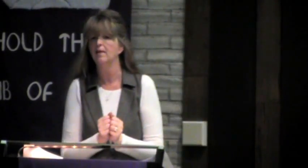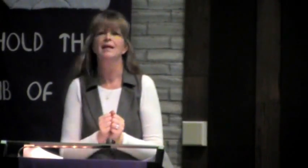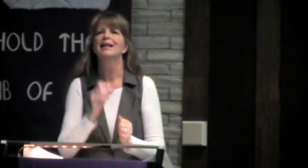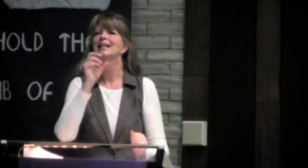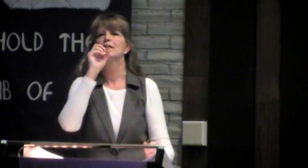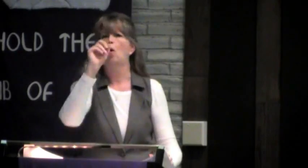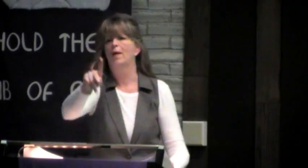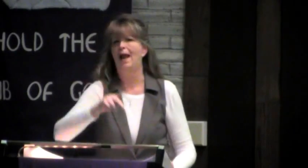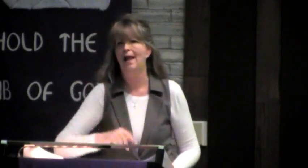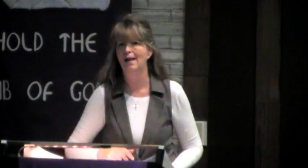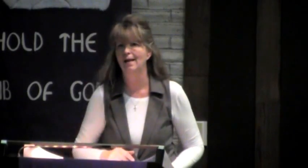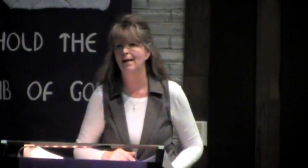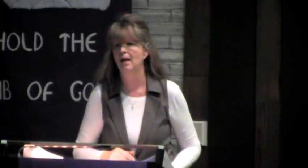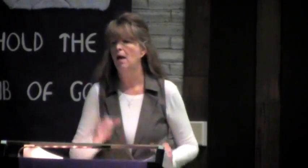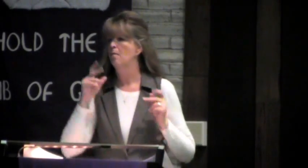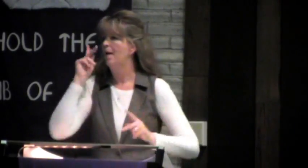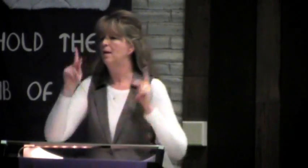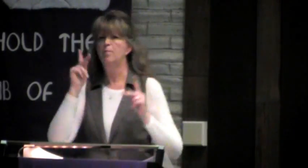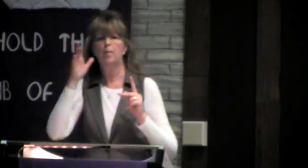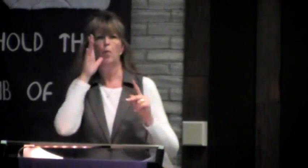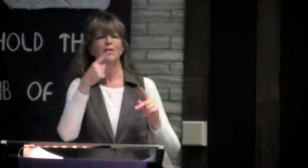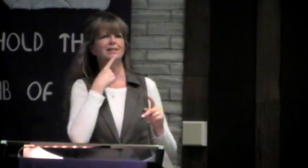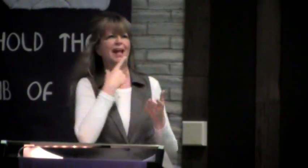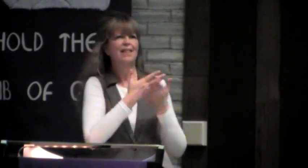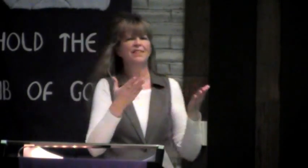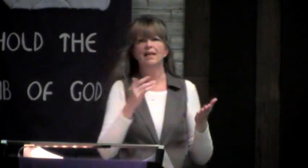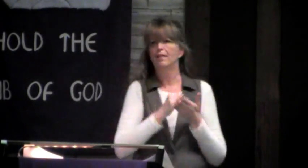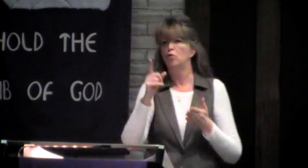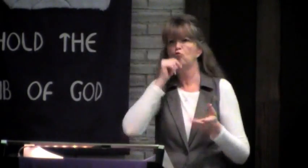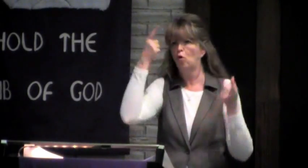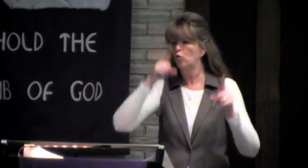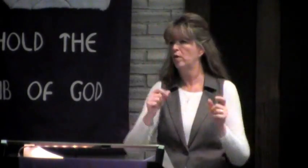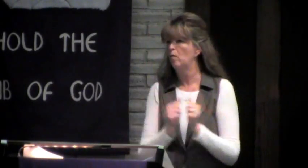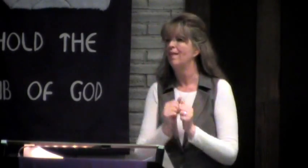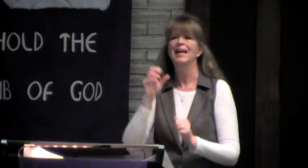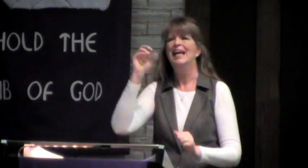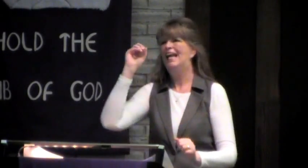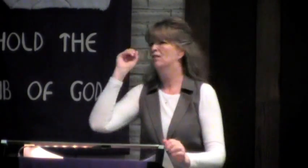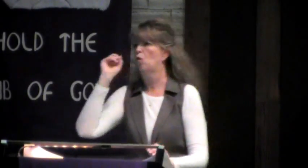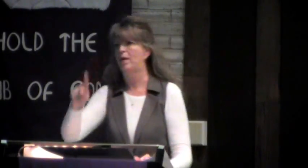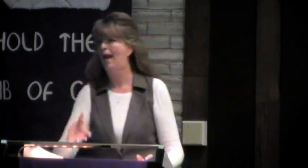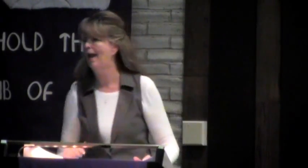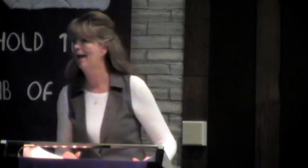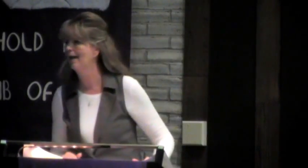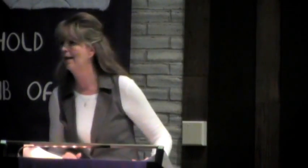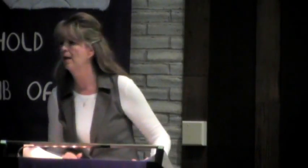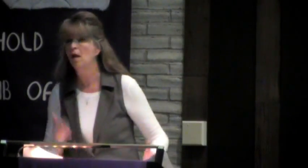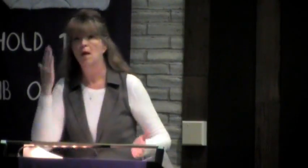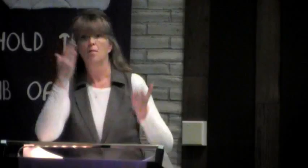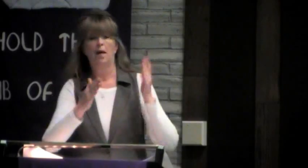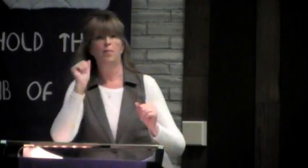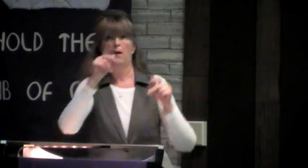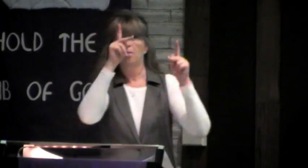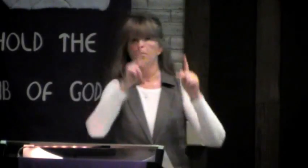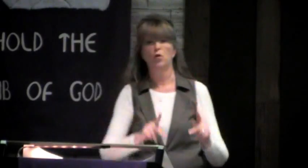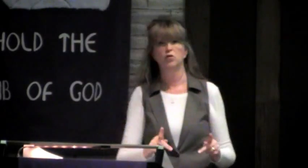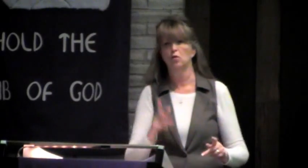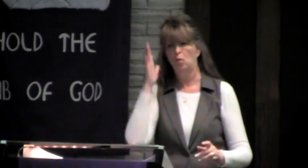will do things that you may not personally agree with, but that's okay. Maybe people will say things that you don't agree with, but that's okay.